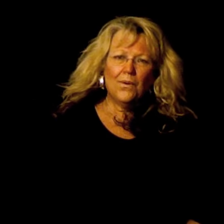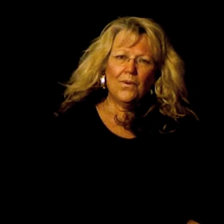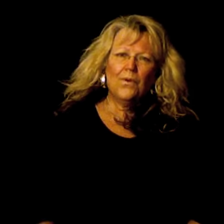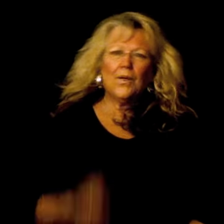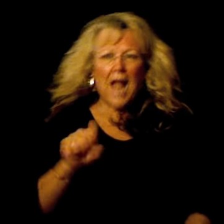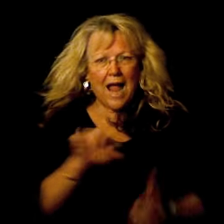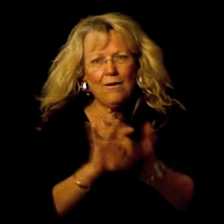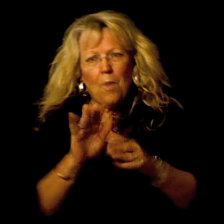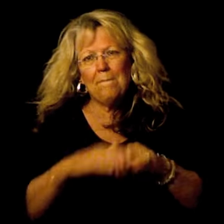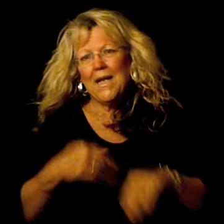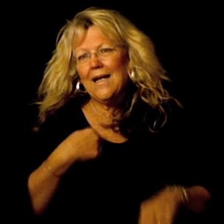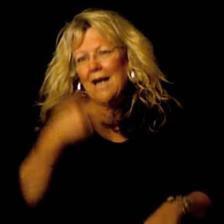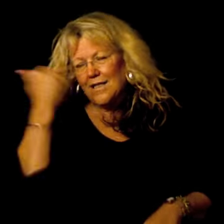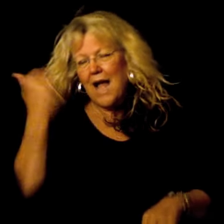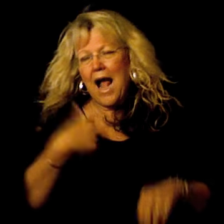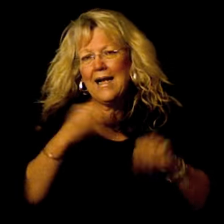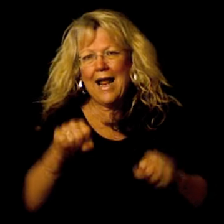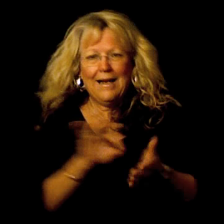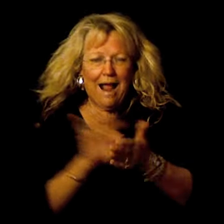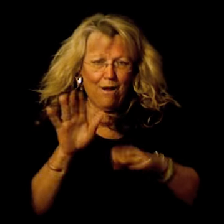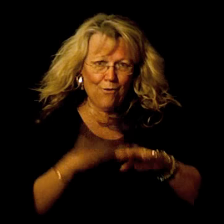You can count on me cause I can't count know.